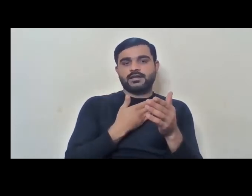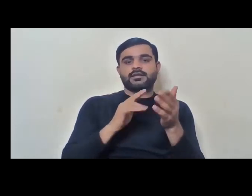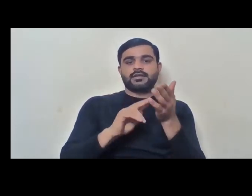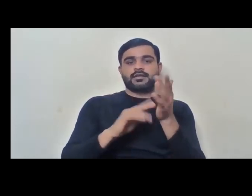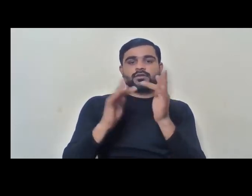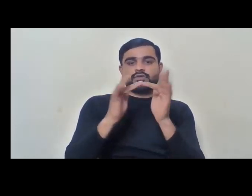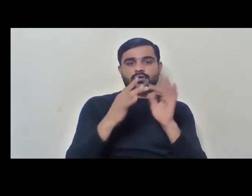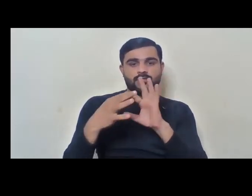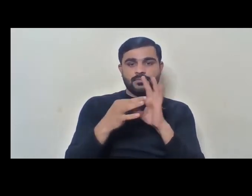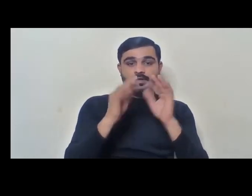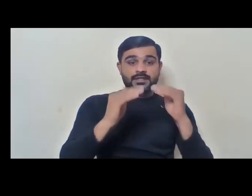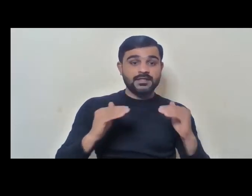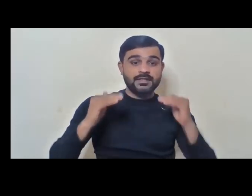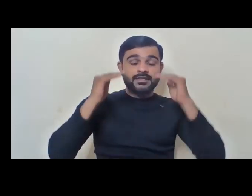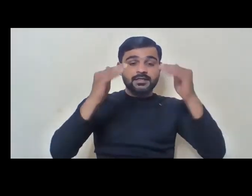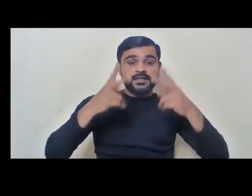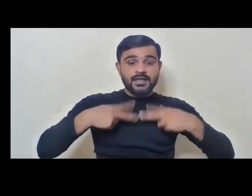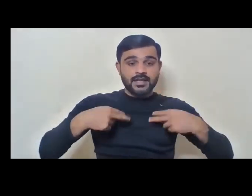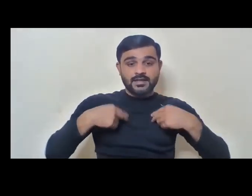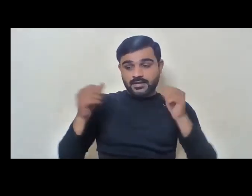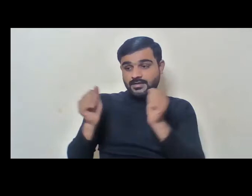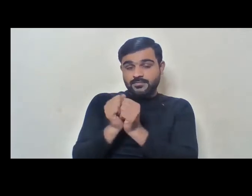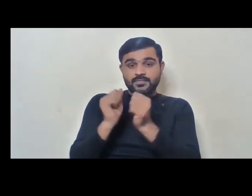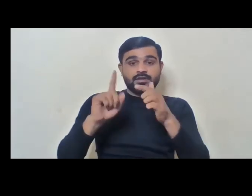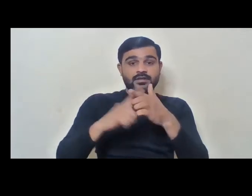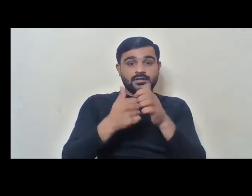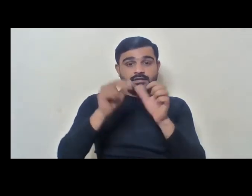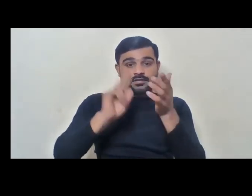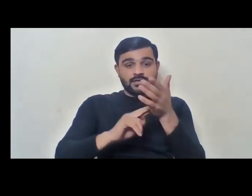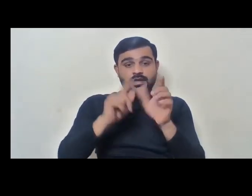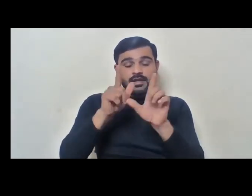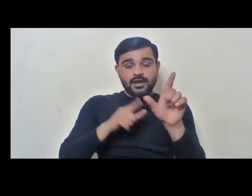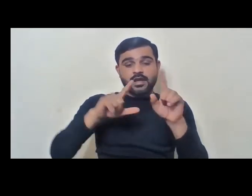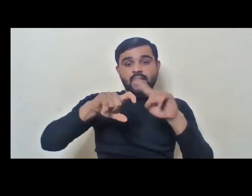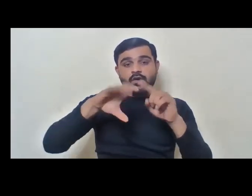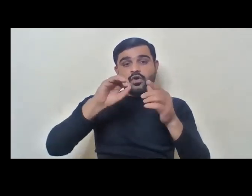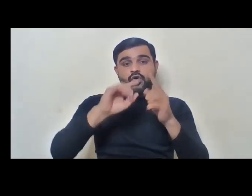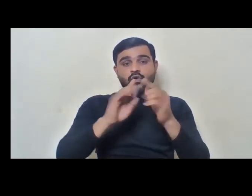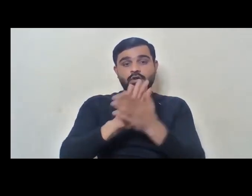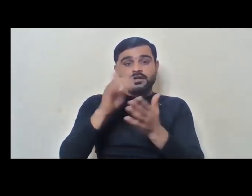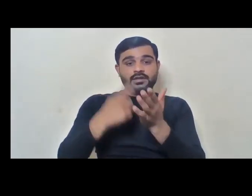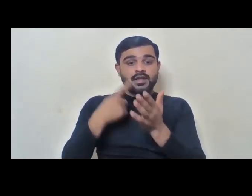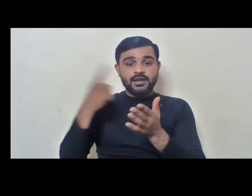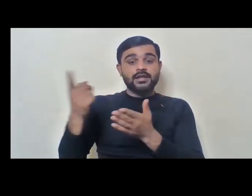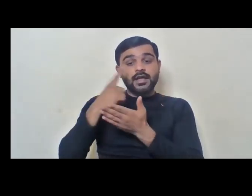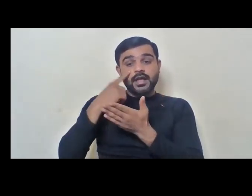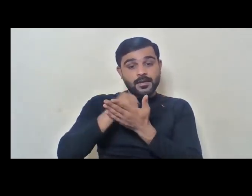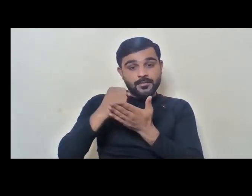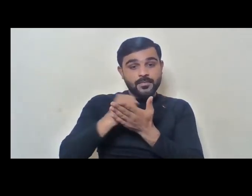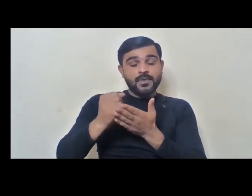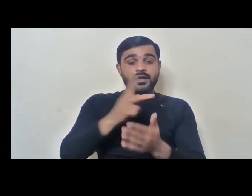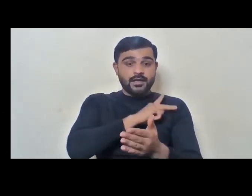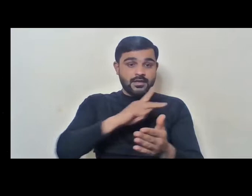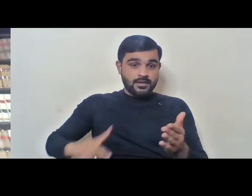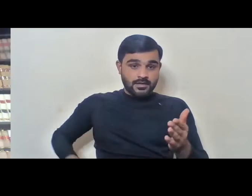Senior Advocate Jaina Kuthari with us. Briefly about her, Jaina Kuthari is a practicing advocate in the Karnataka High